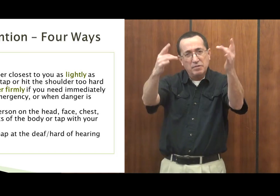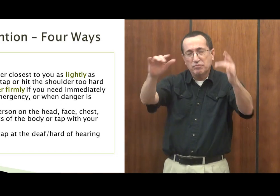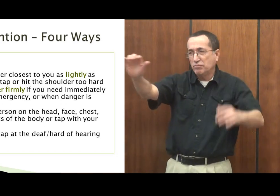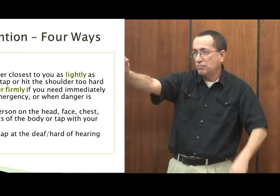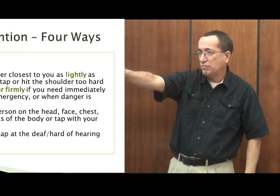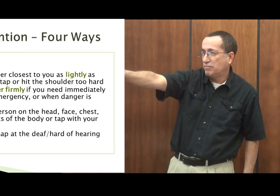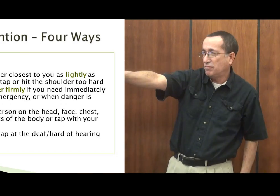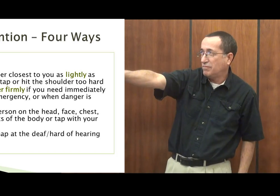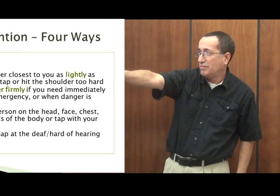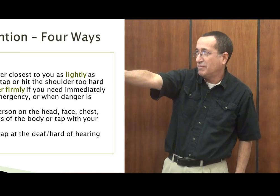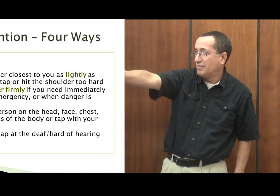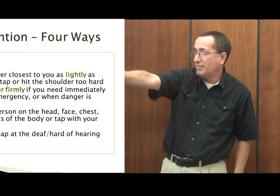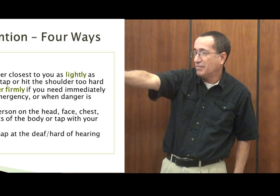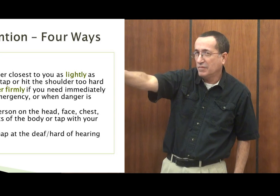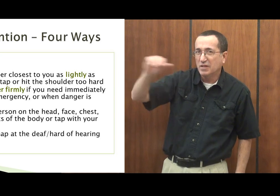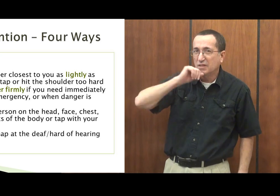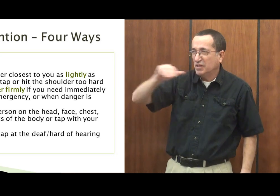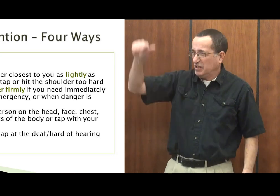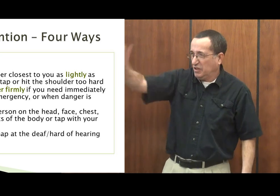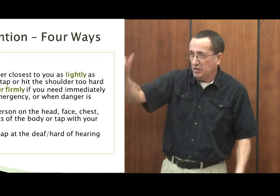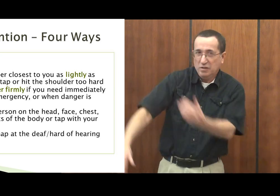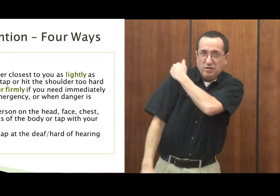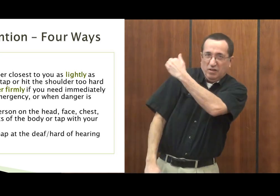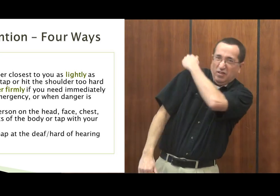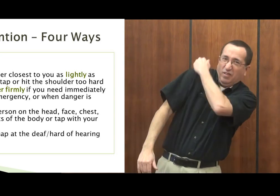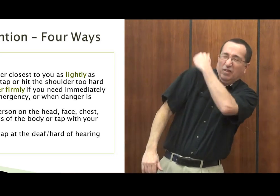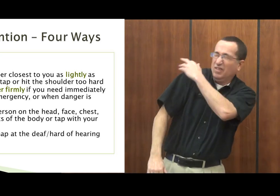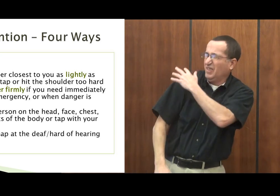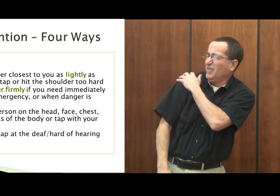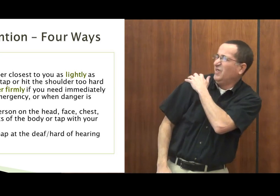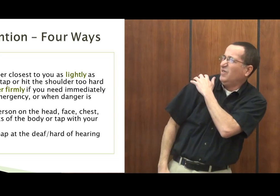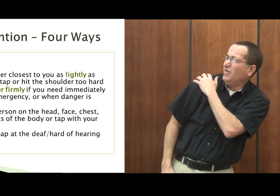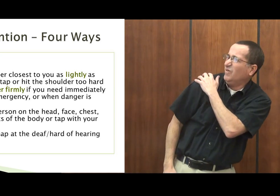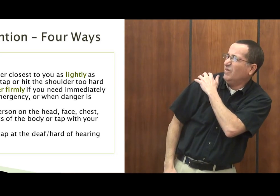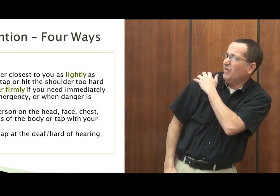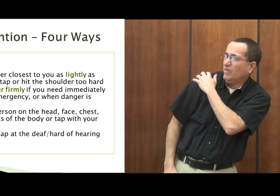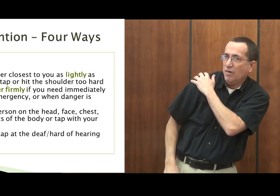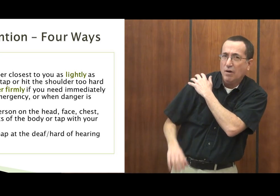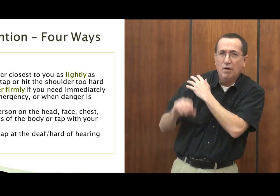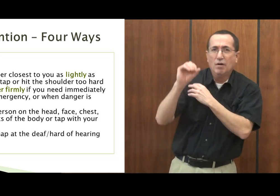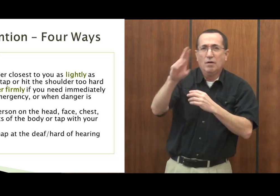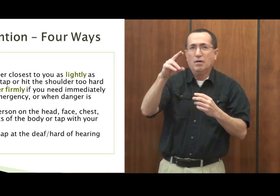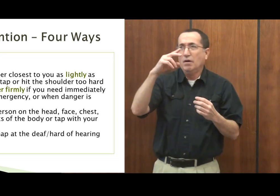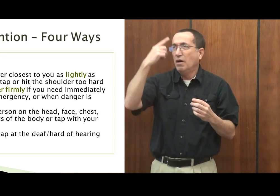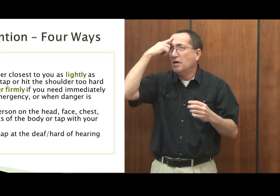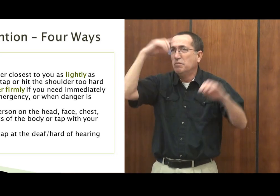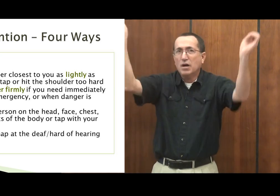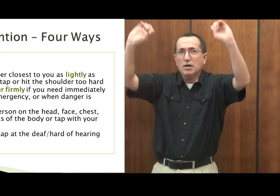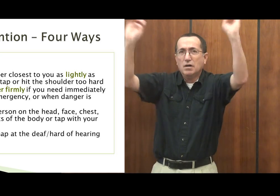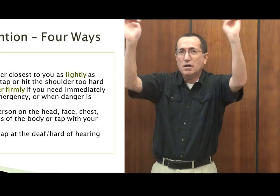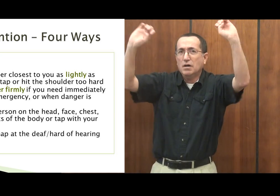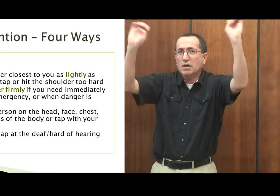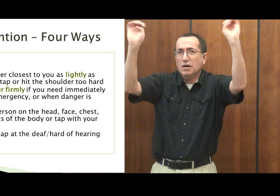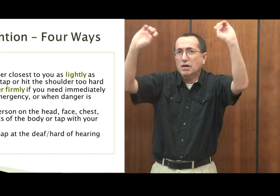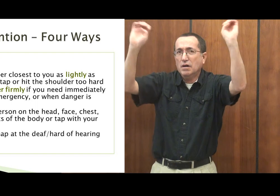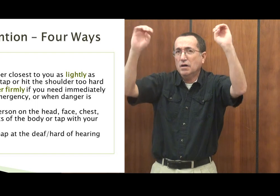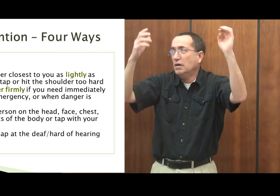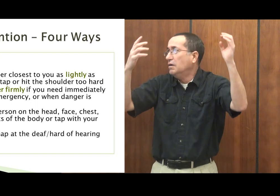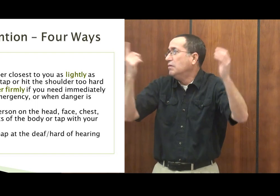Lightly. It's just a nice tap on the shoulder. You don't dig your hands into them trying to get them. Because if you do that, they're thinking an